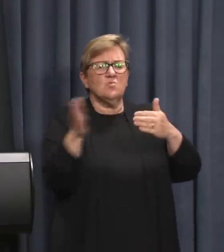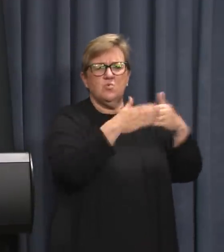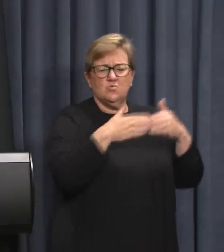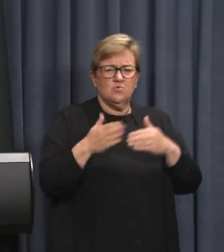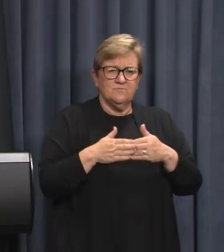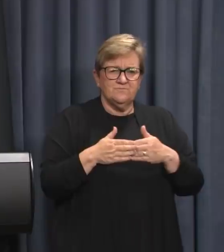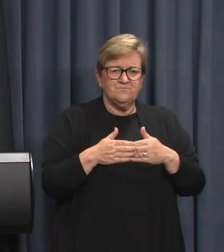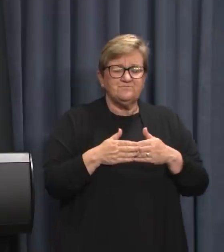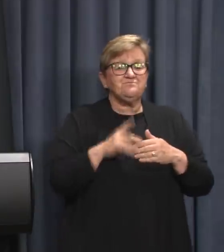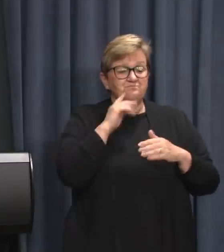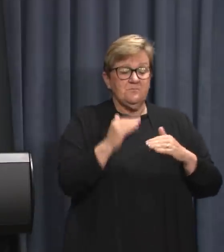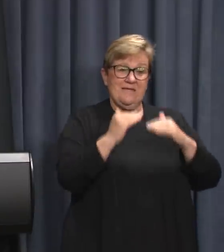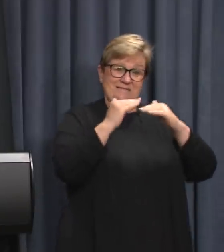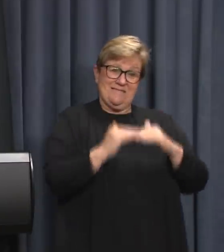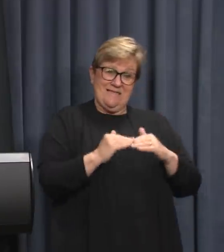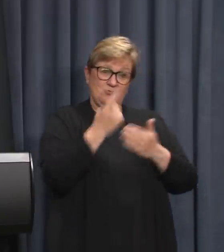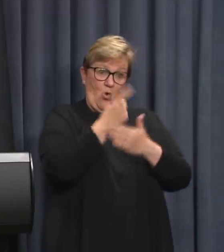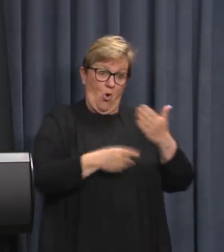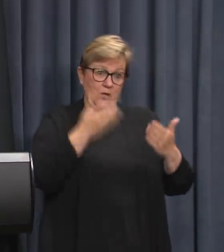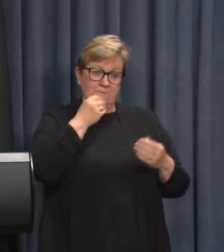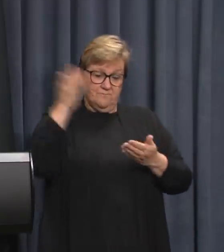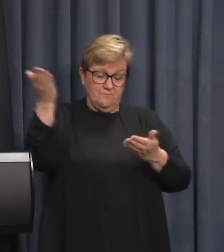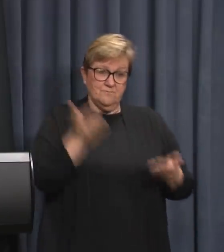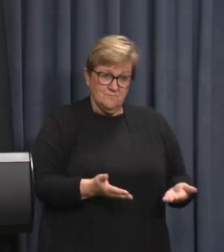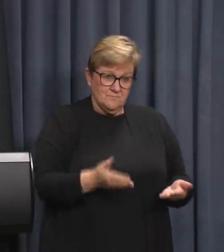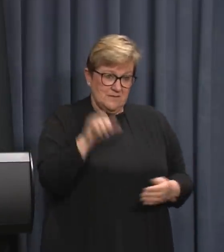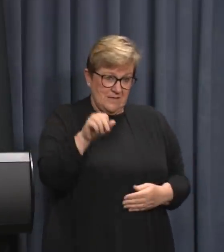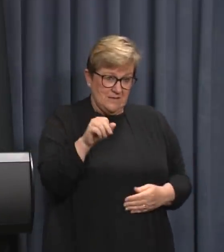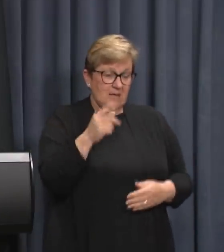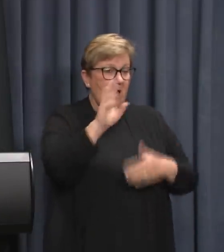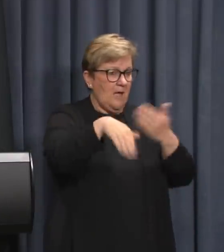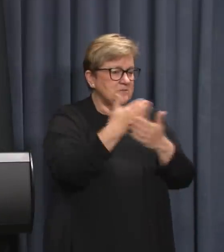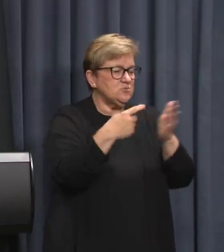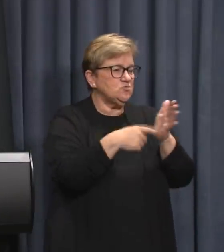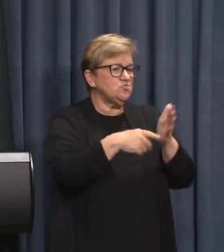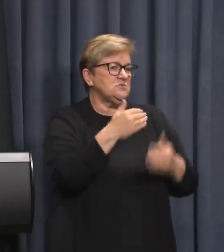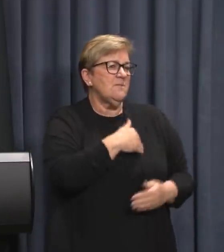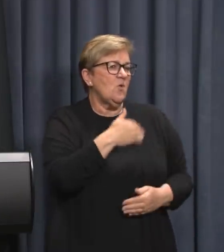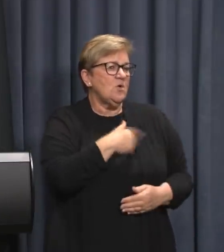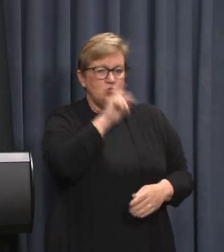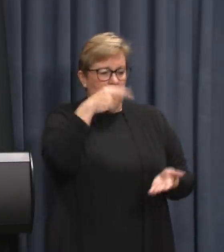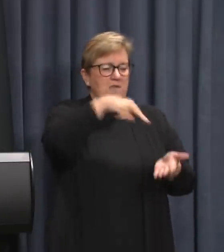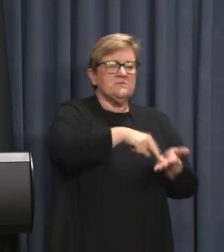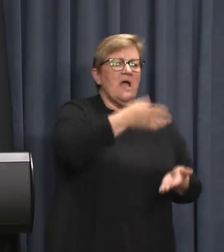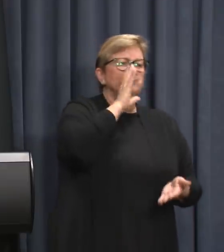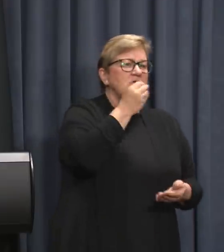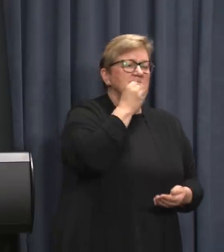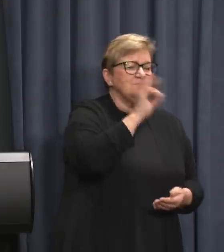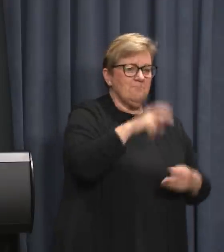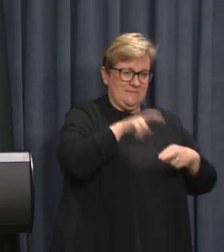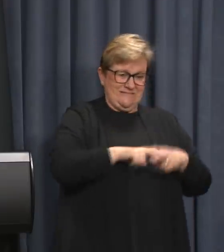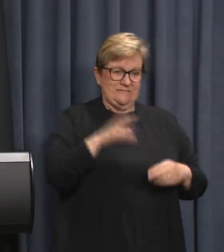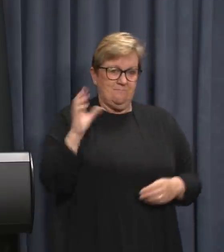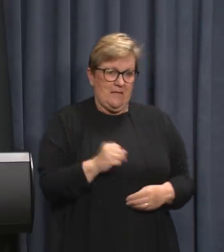The additional seated service only requirement is also in place until Tuesday morning December 28 which will help us